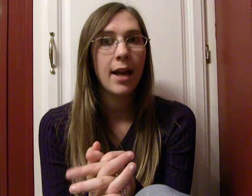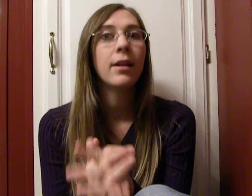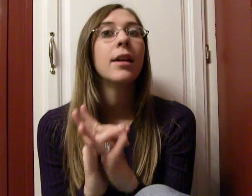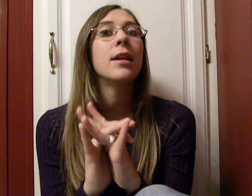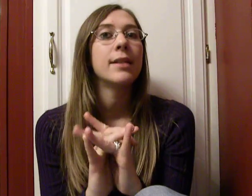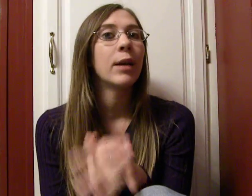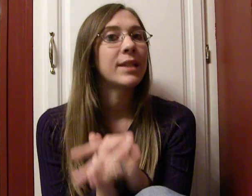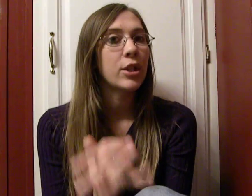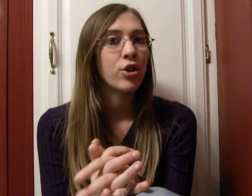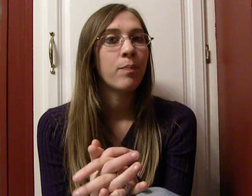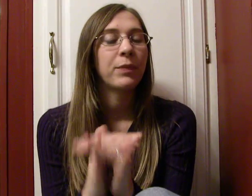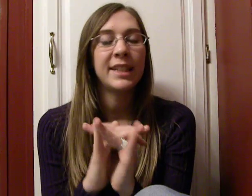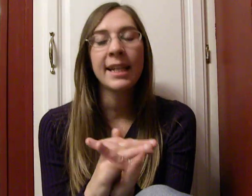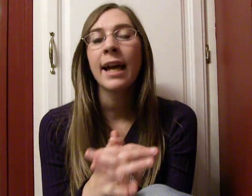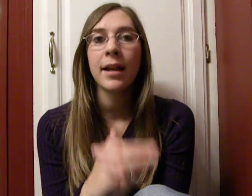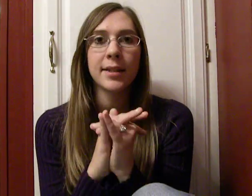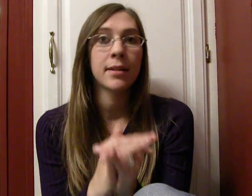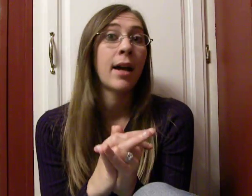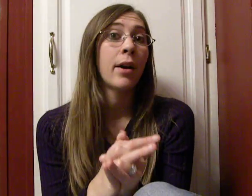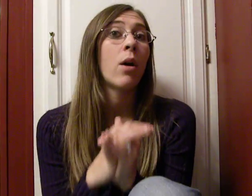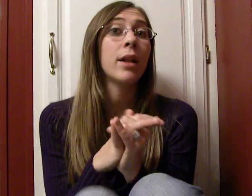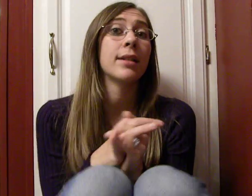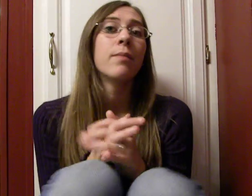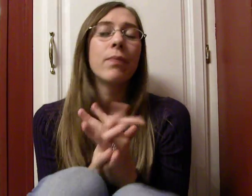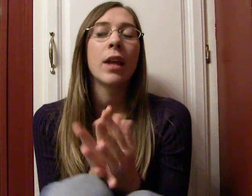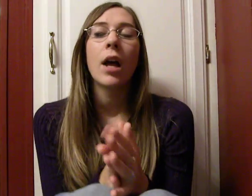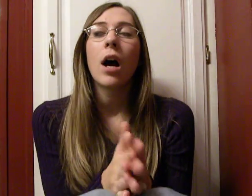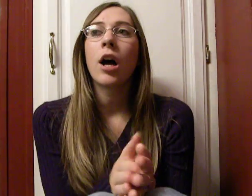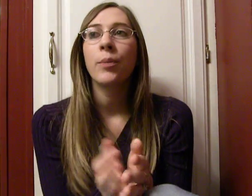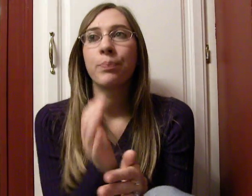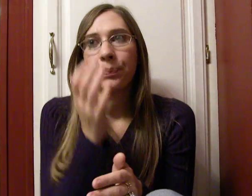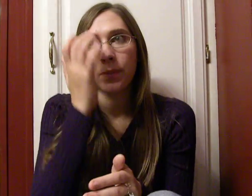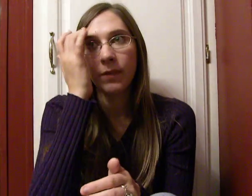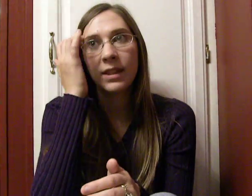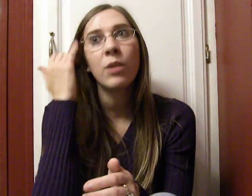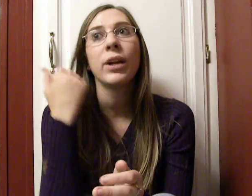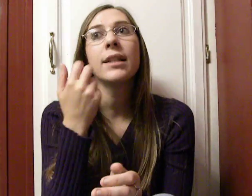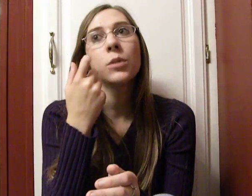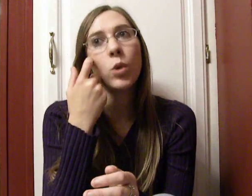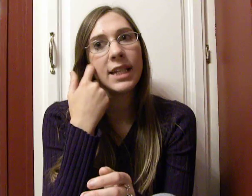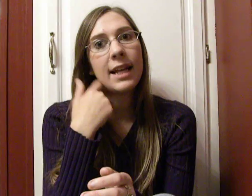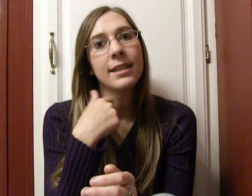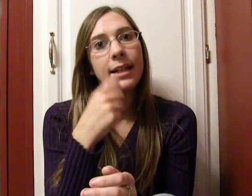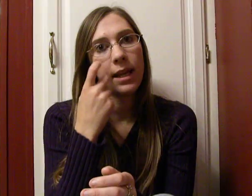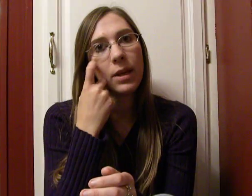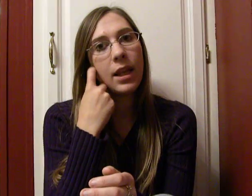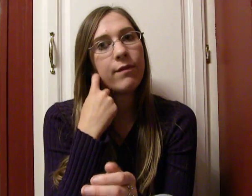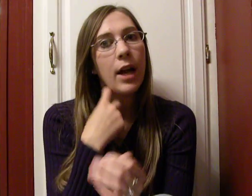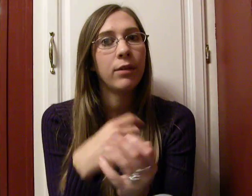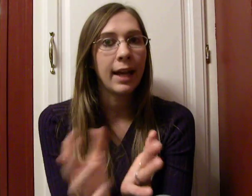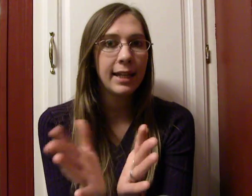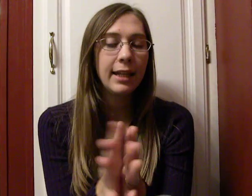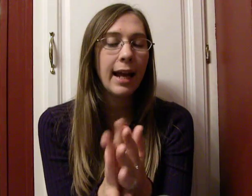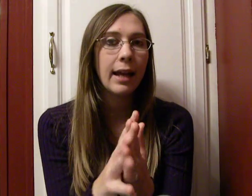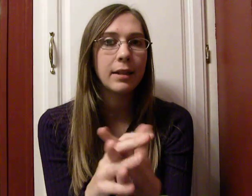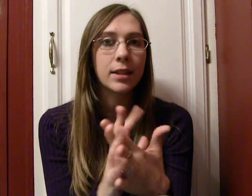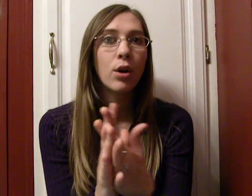had Down syndrome, DS as I call it. But, um, they ran some more tests on him, and they found that he has